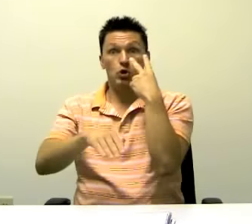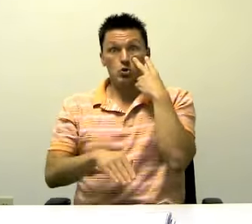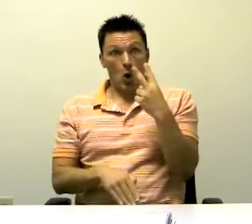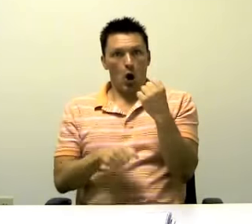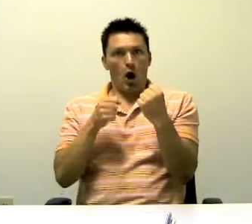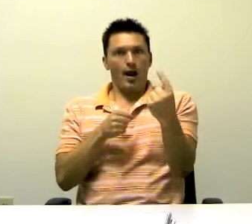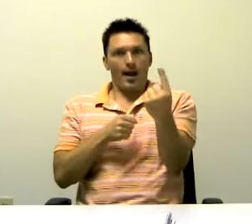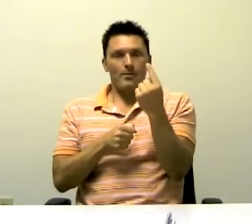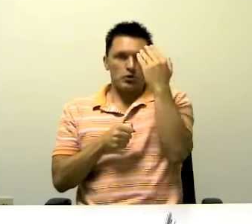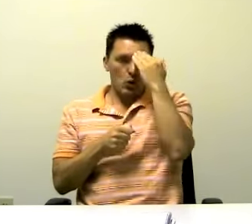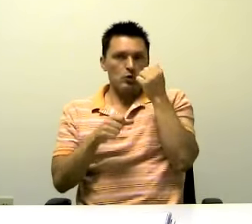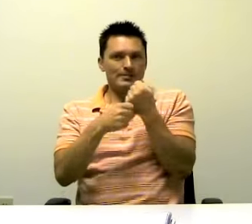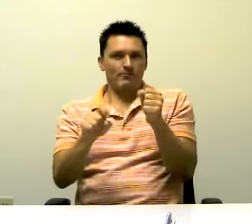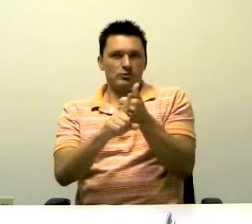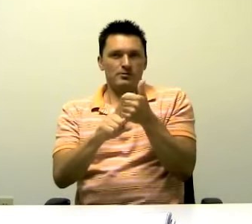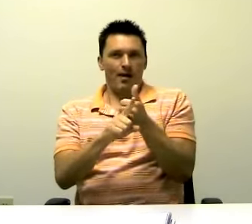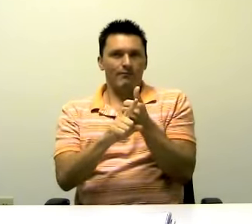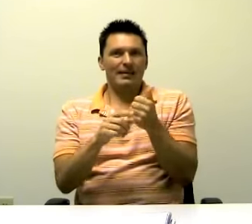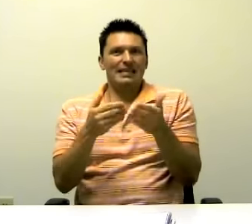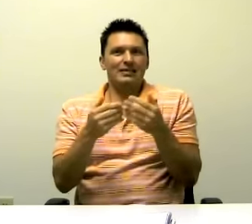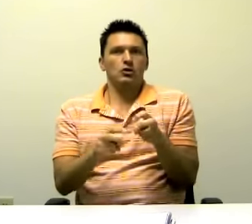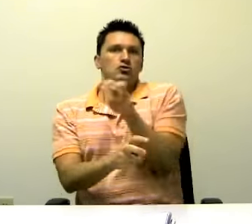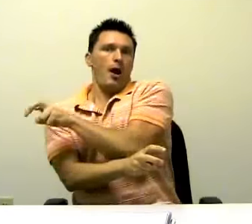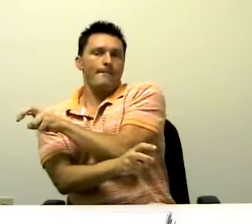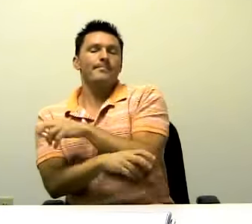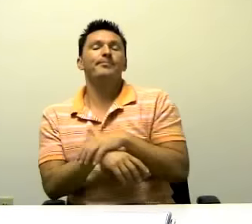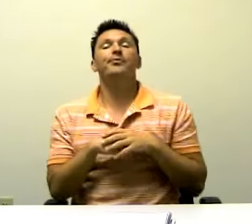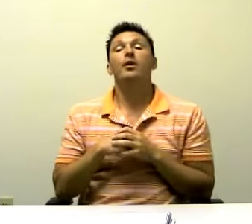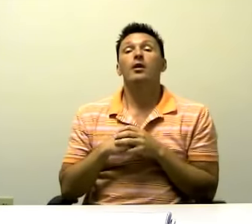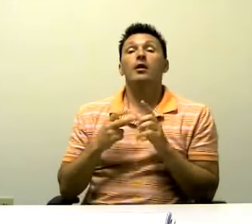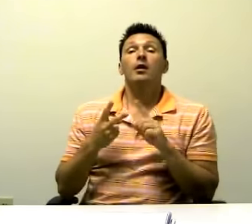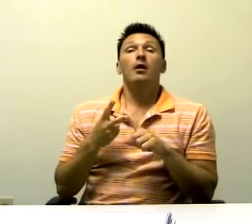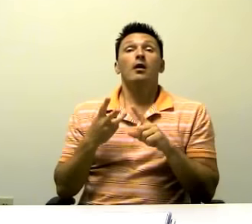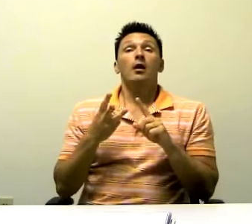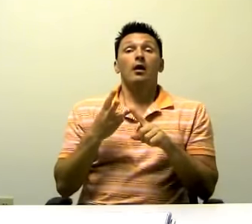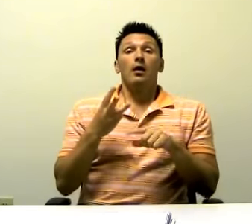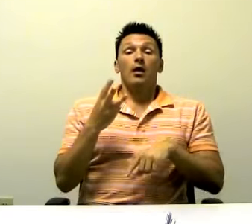The opposite. You see the car coming, you know you can save yourself easily by jumping out.